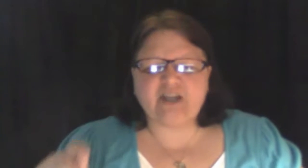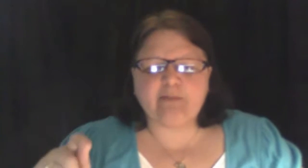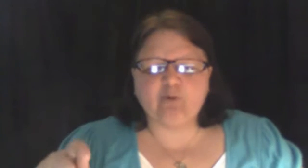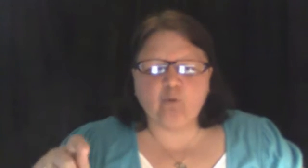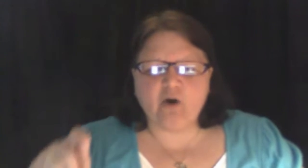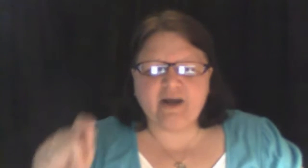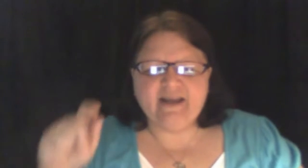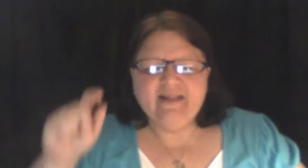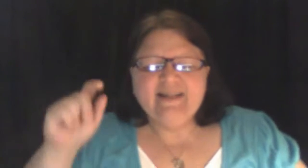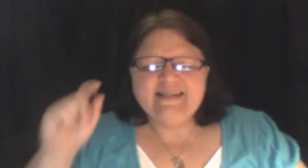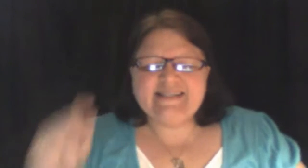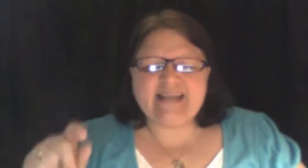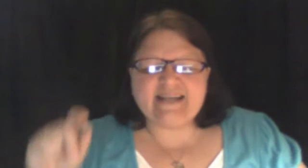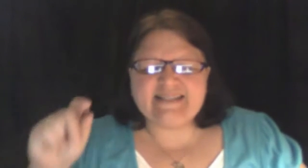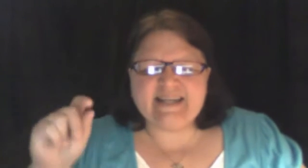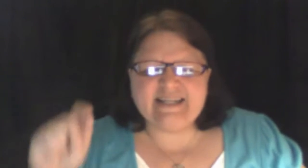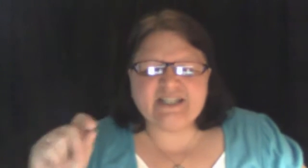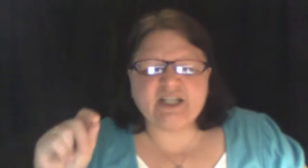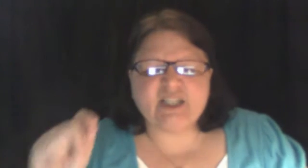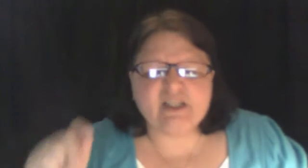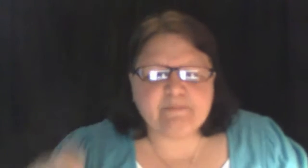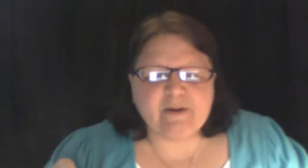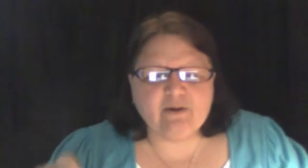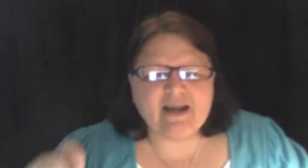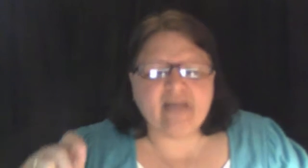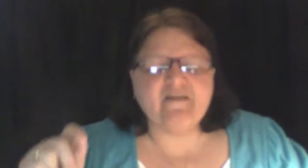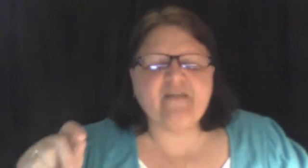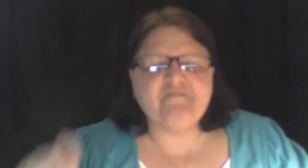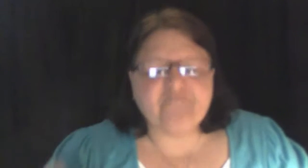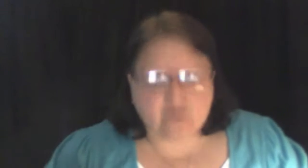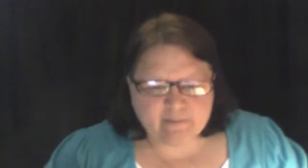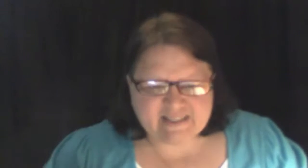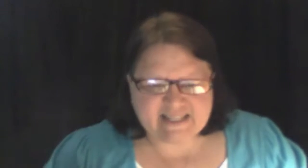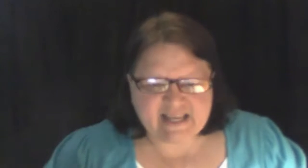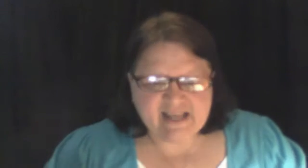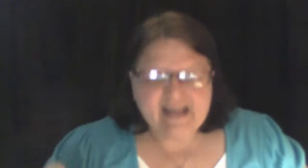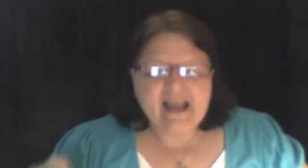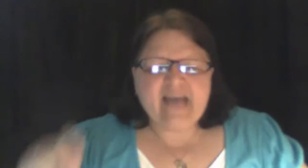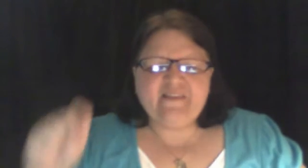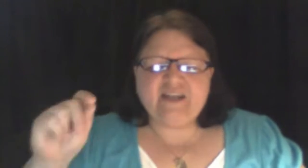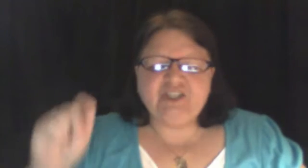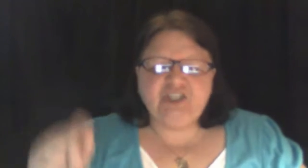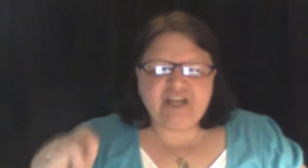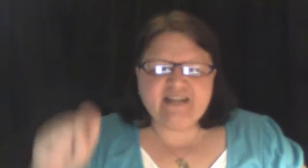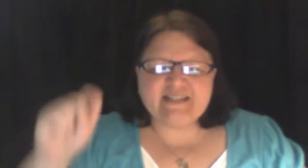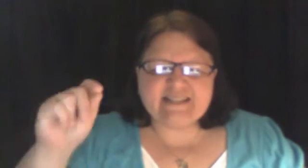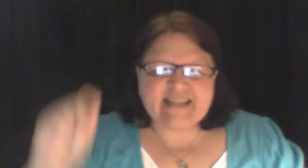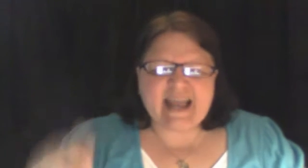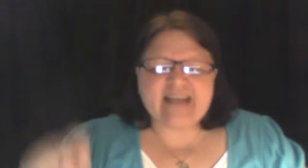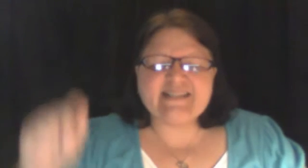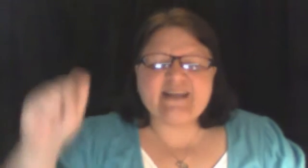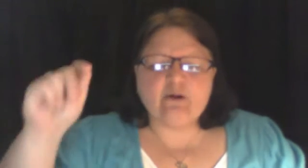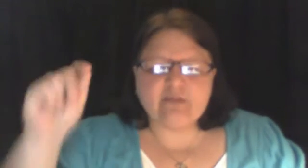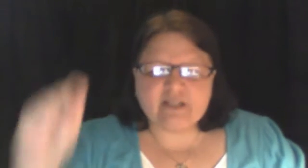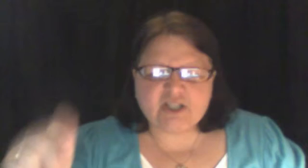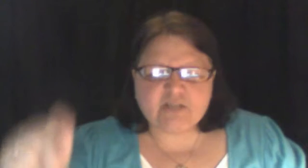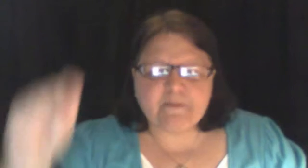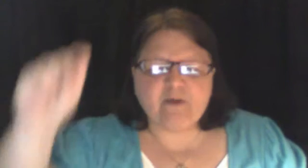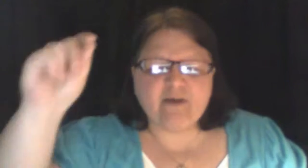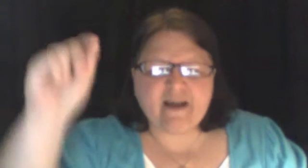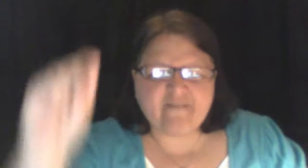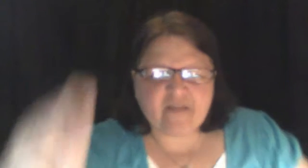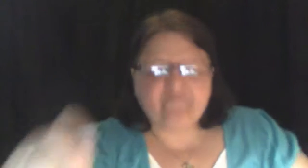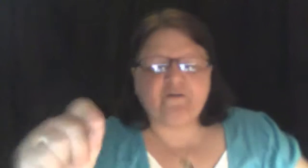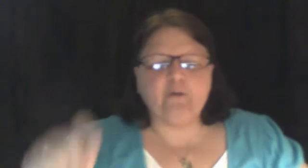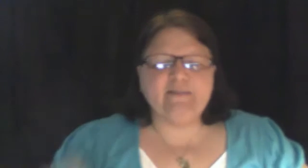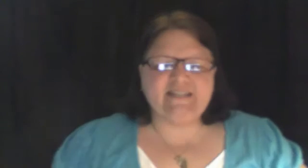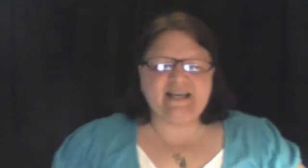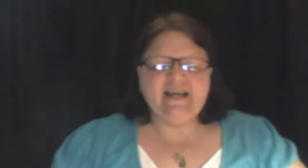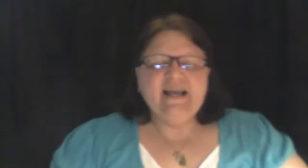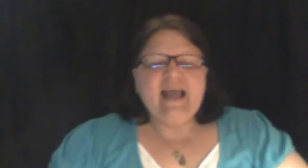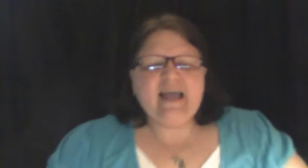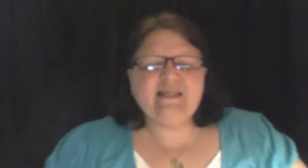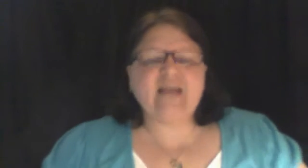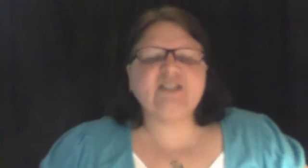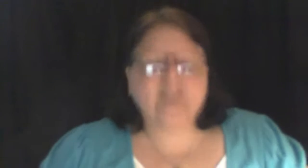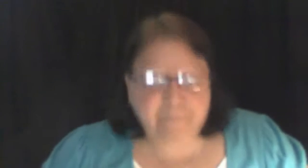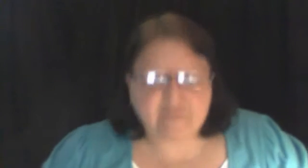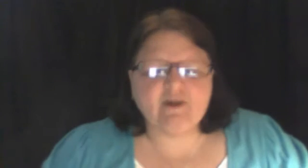chapter one, says that it is a spirit of infirmity and that Jesus cast out the spirit of infirmity. And that spirit